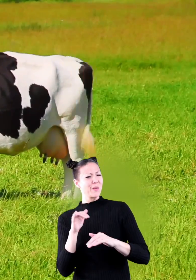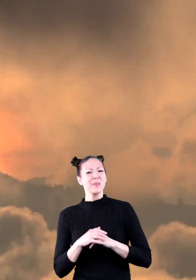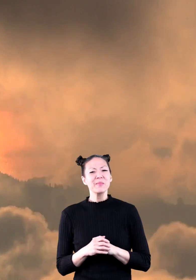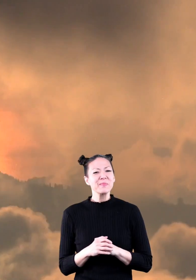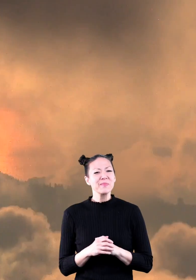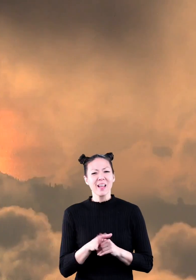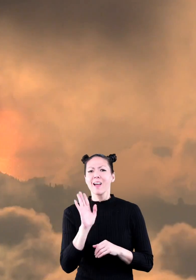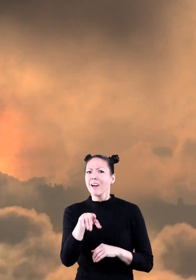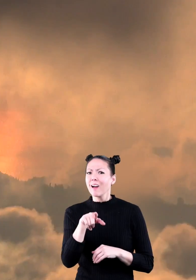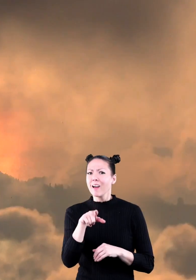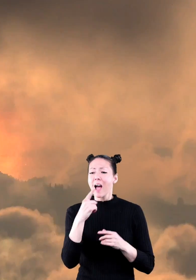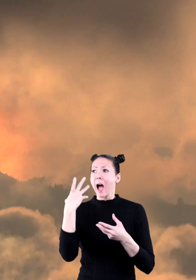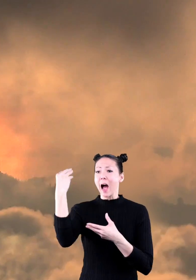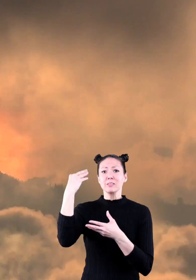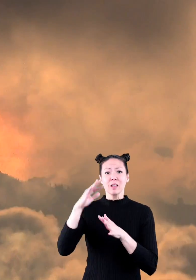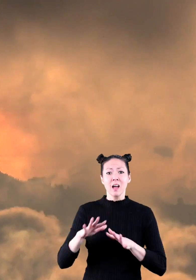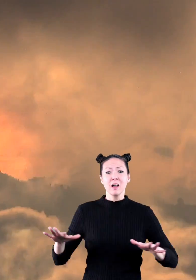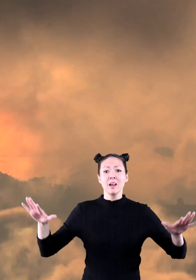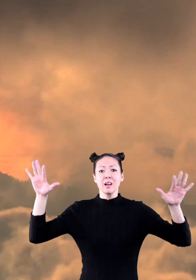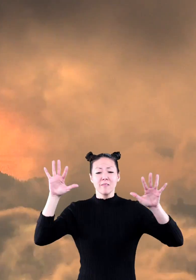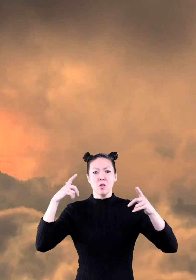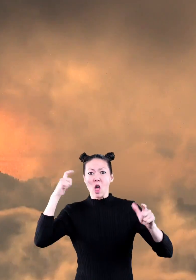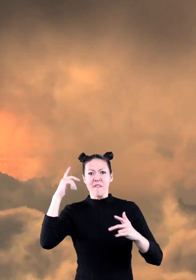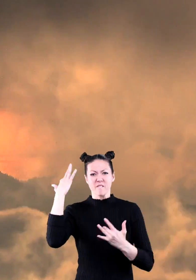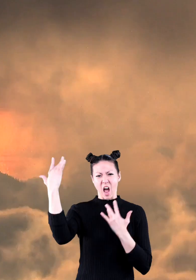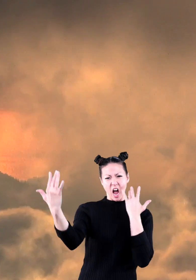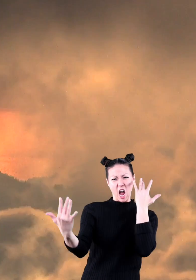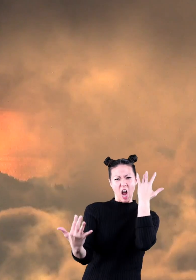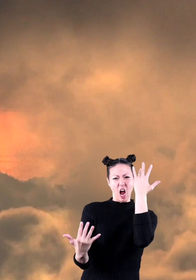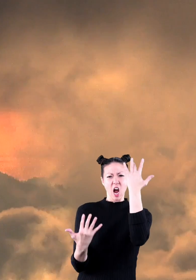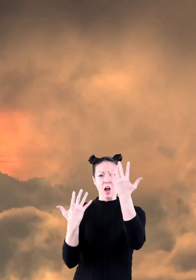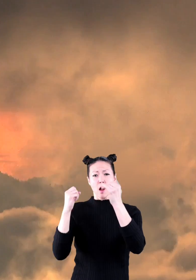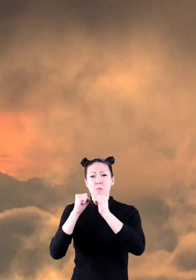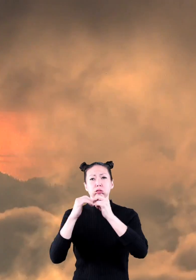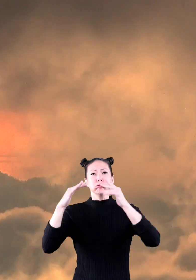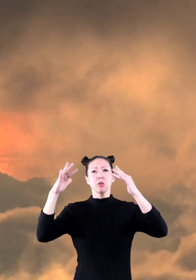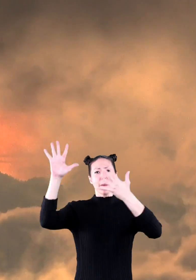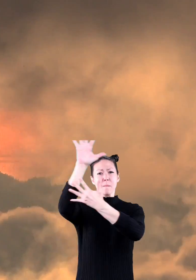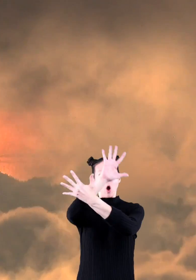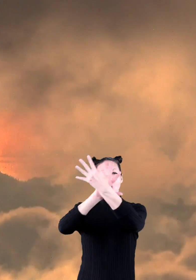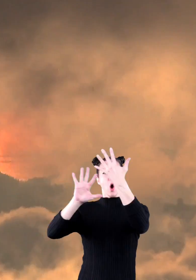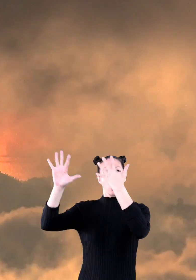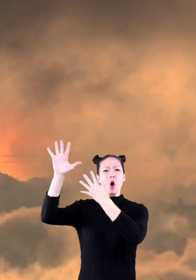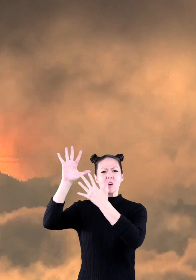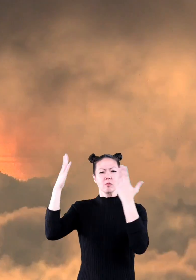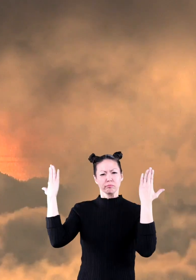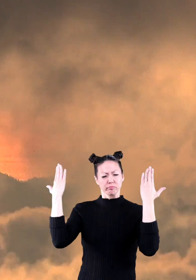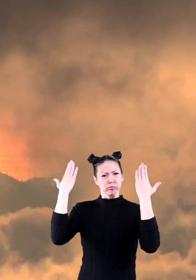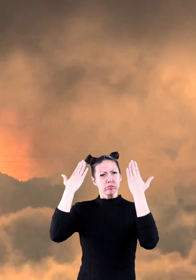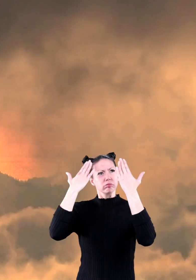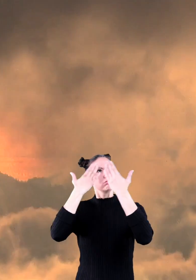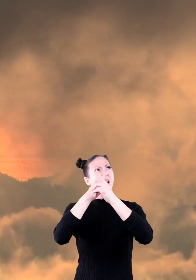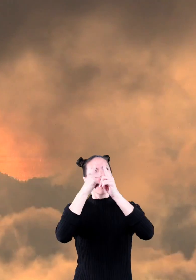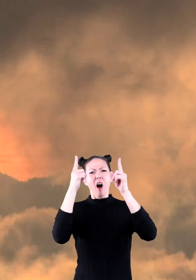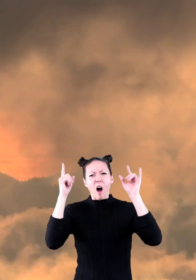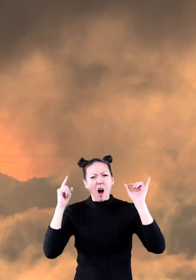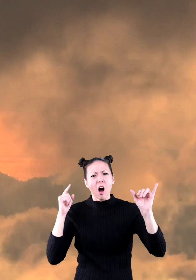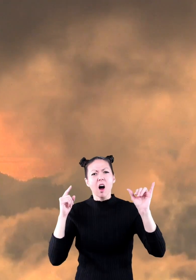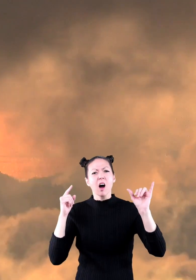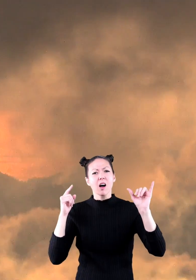If you have ever gone outside when there's a large fire burning close by, you have probably noticed the darkness in the air, even if it's in the